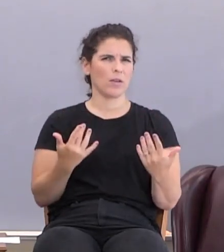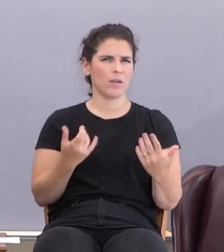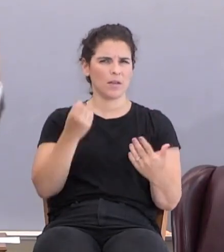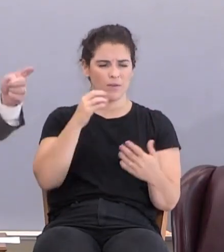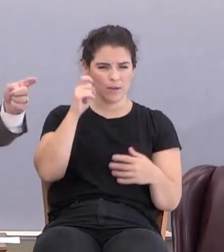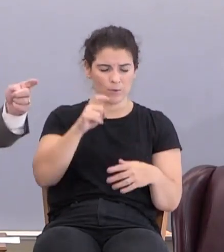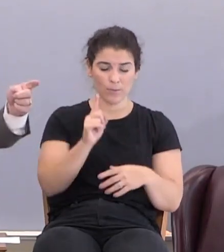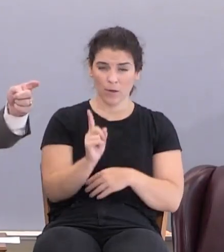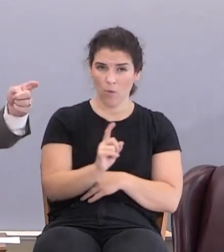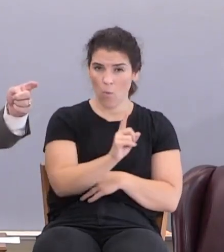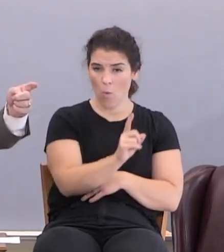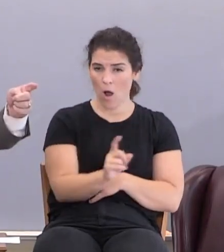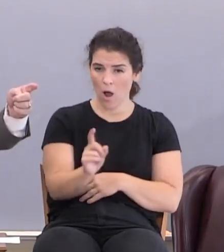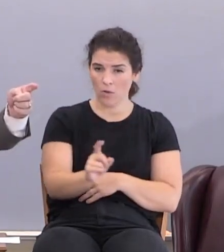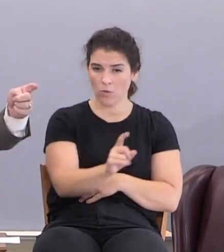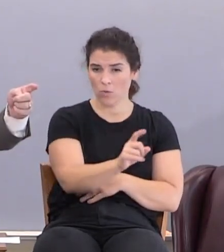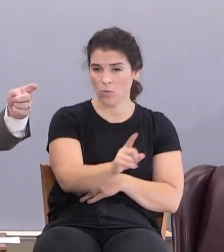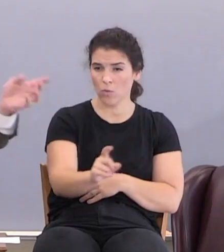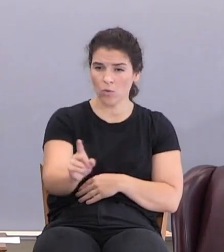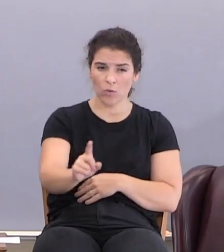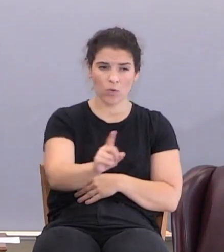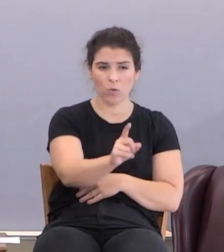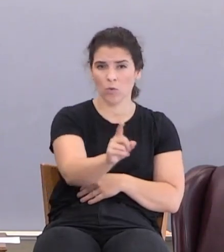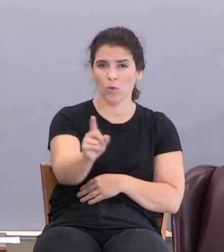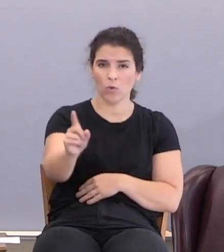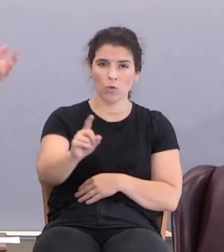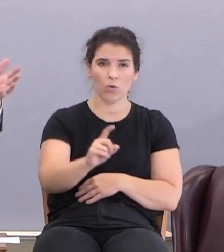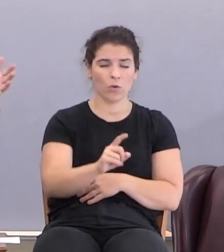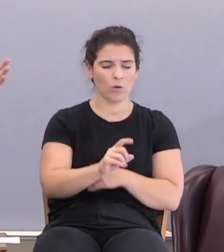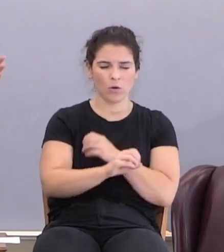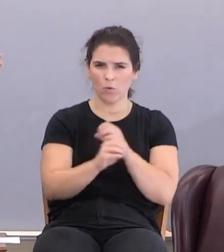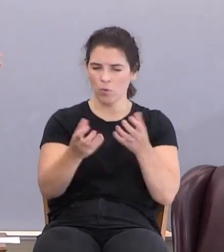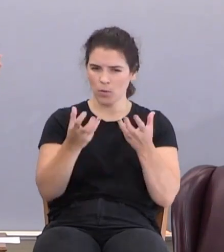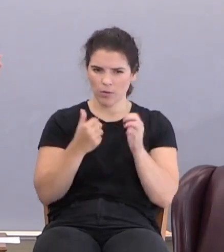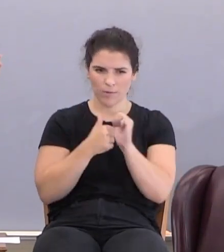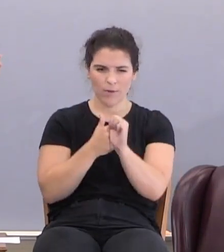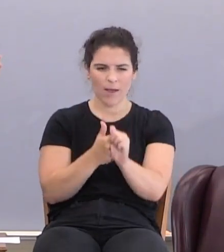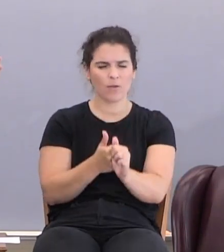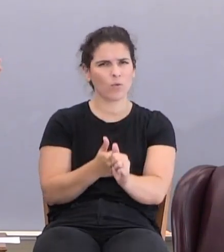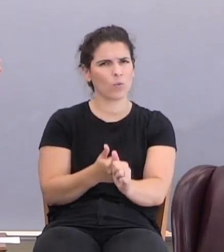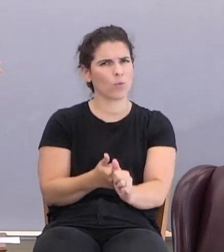If he's to be a wanderer and a fugitive that nobody wants to follow,